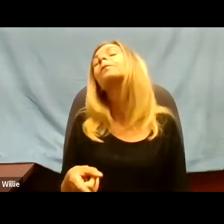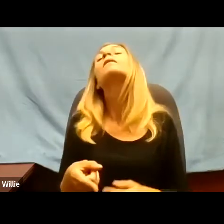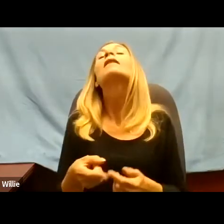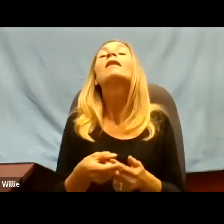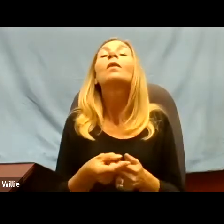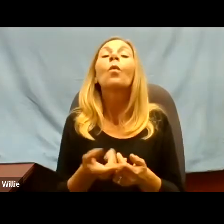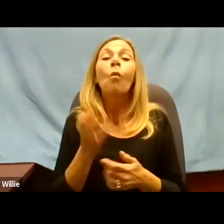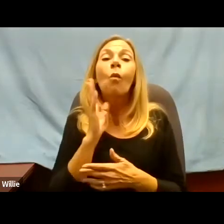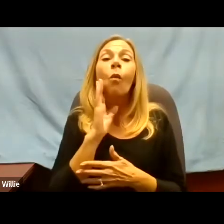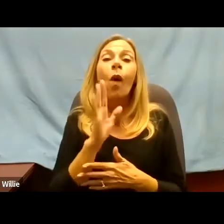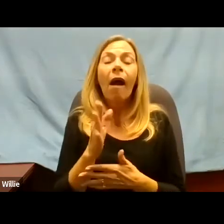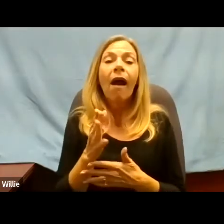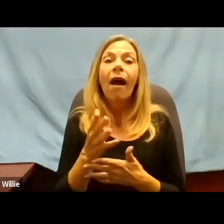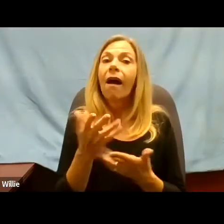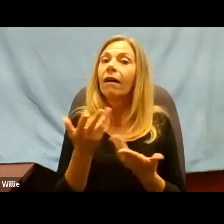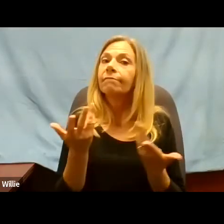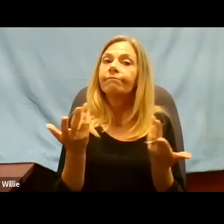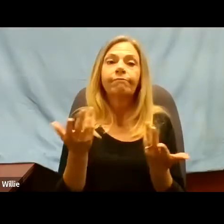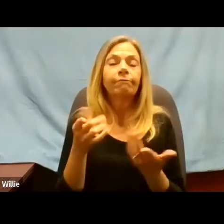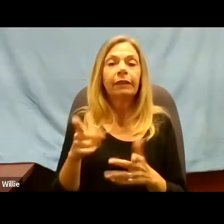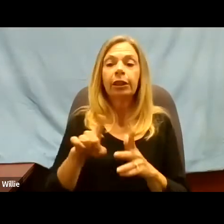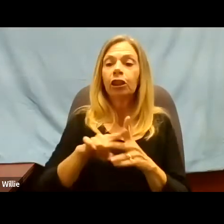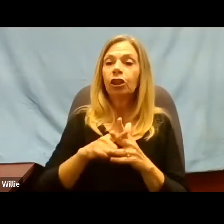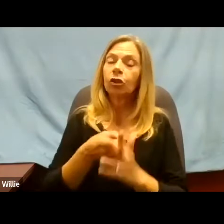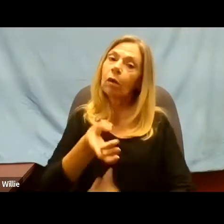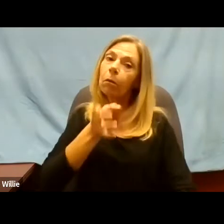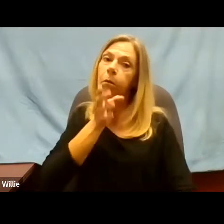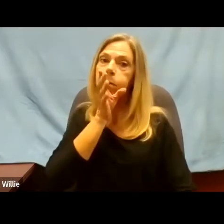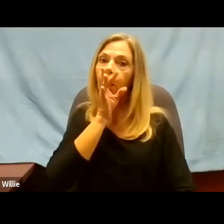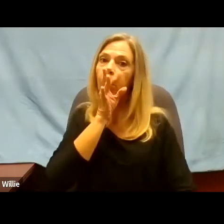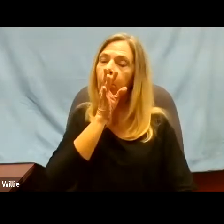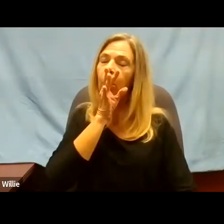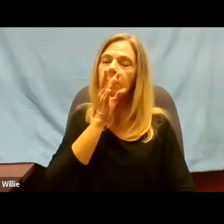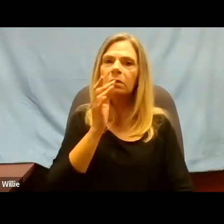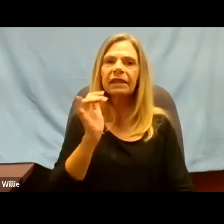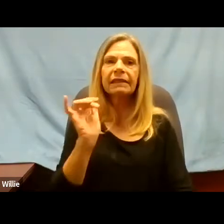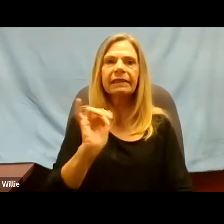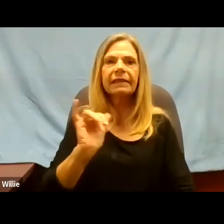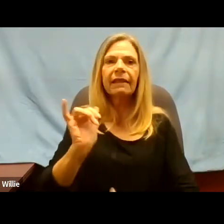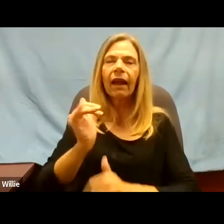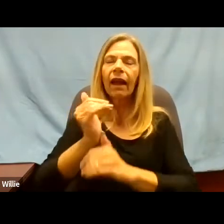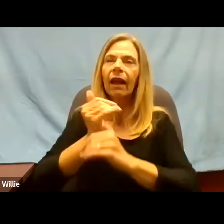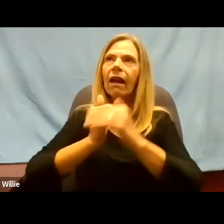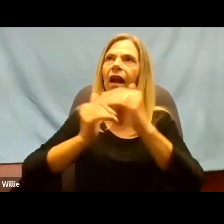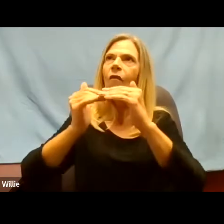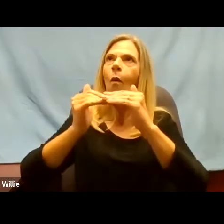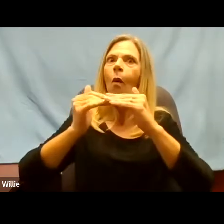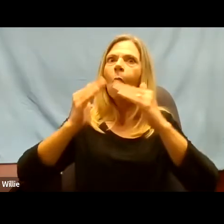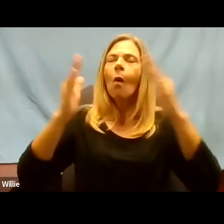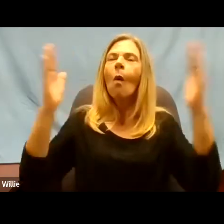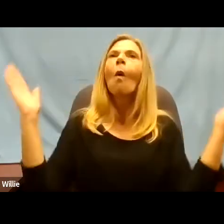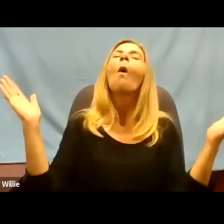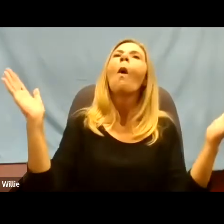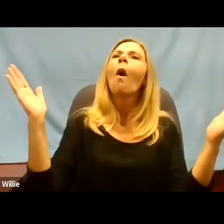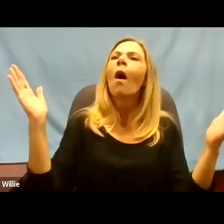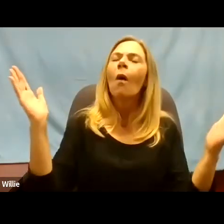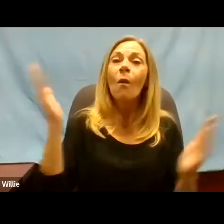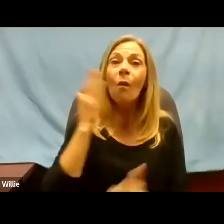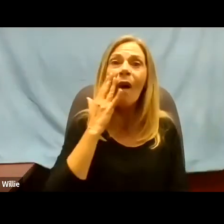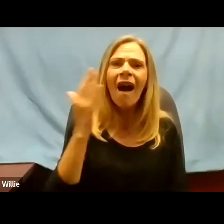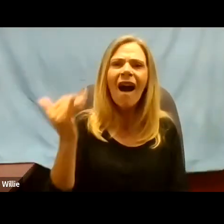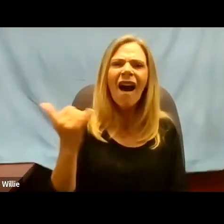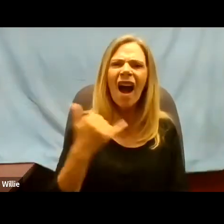the heavens simply opened up. What happened? I understood every word he said.